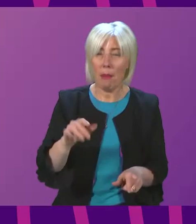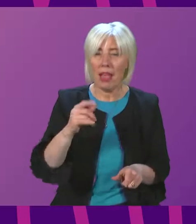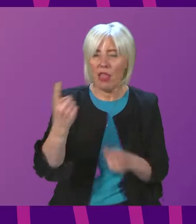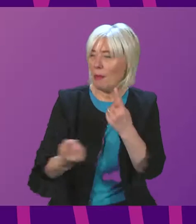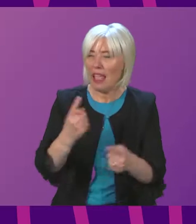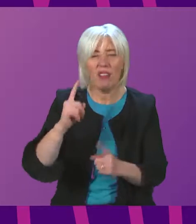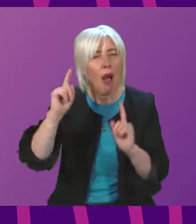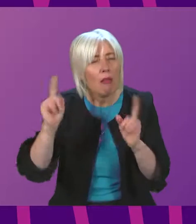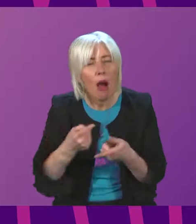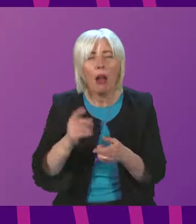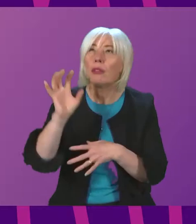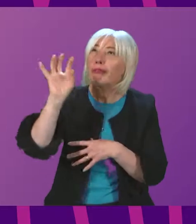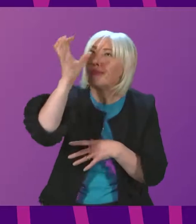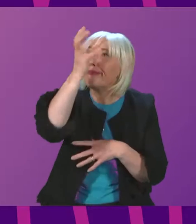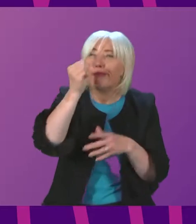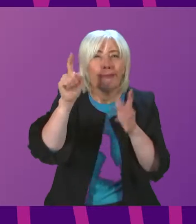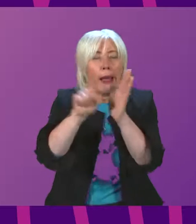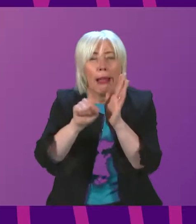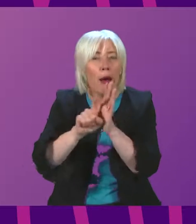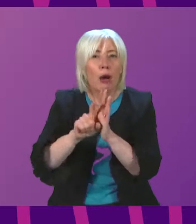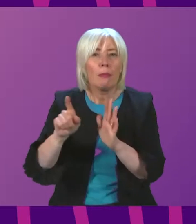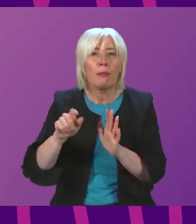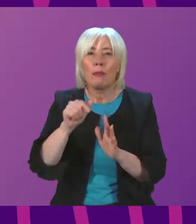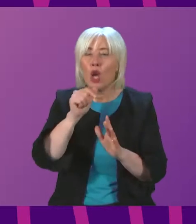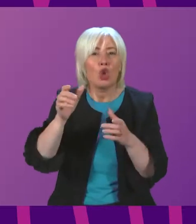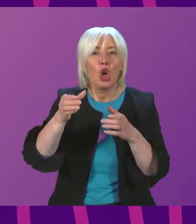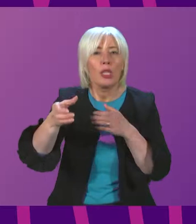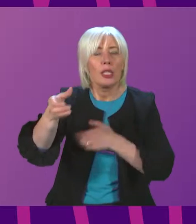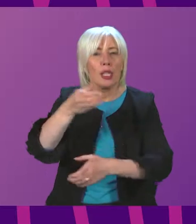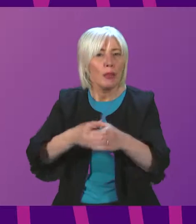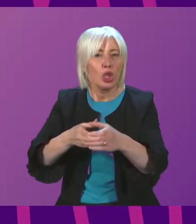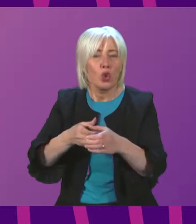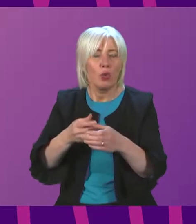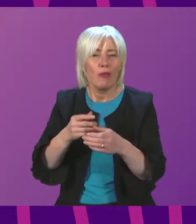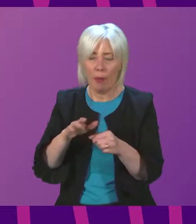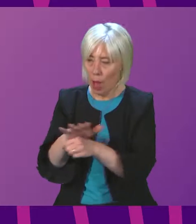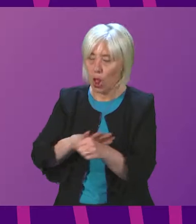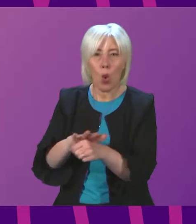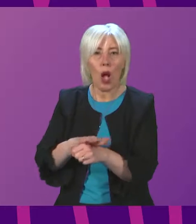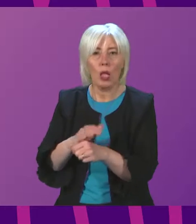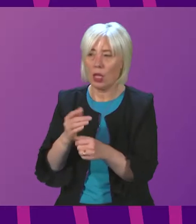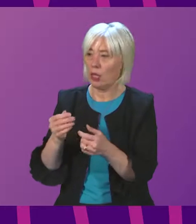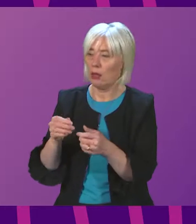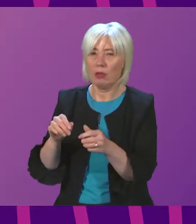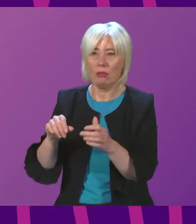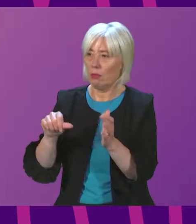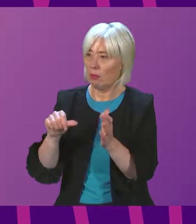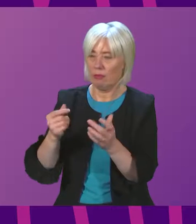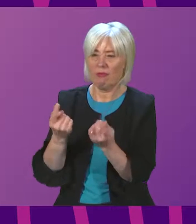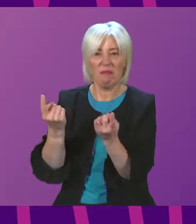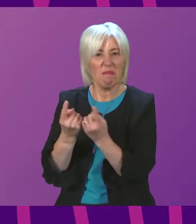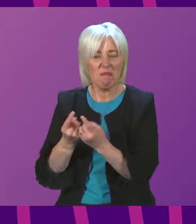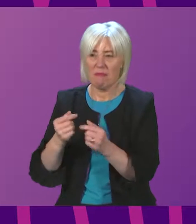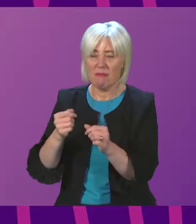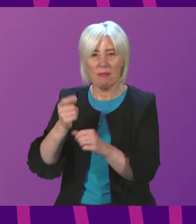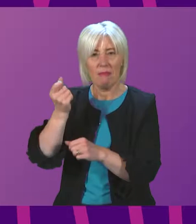fit alarms themselves. and it is not intended to be a substitute for local initiatives where those local initiatives have been taken forward by